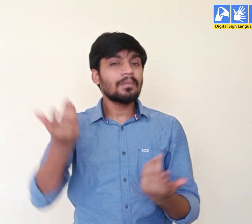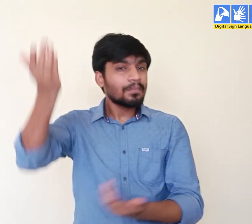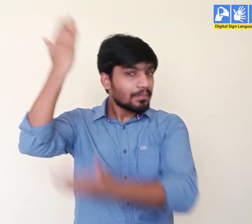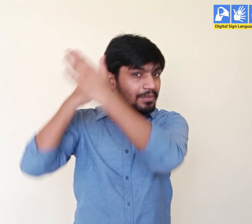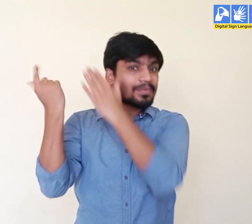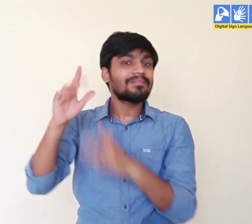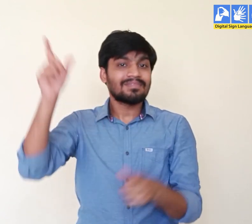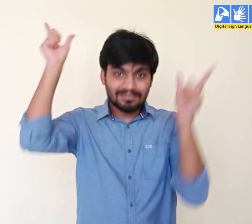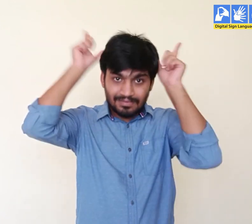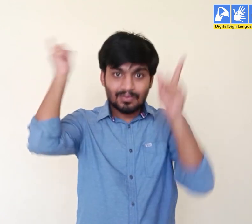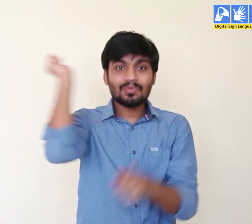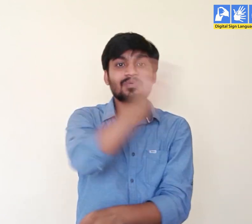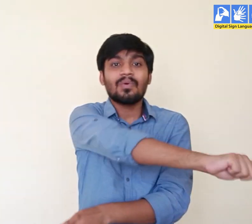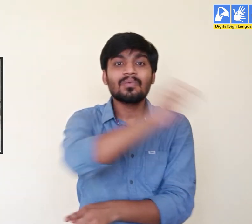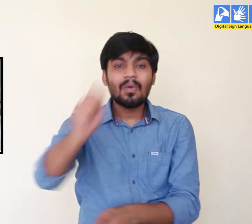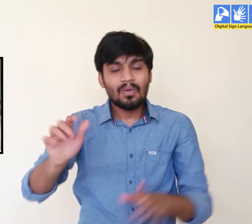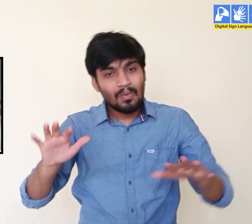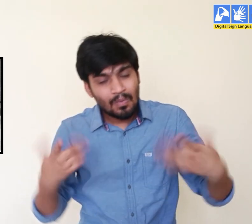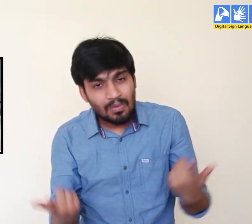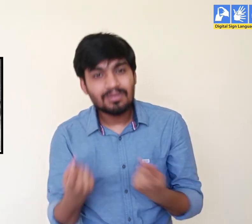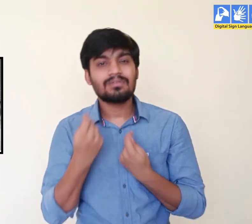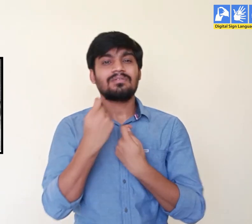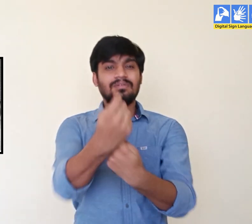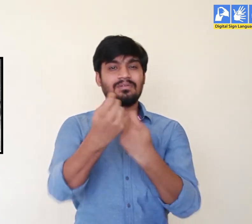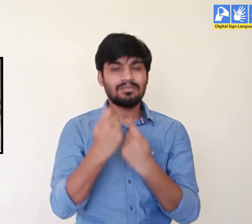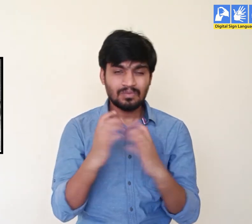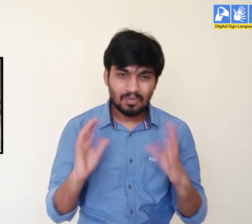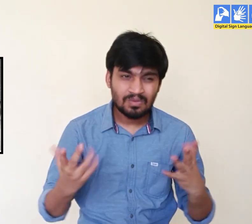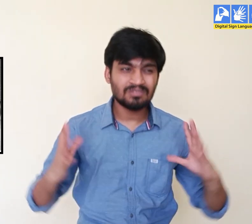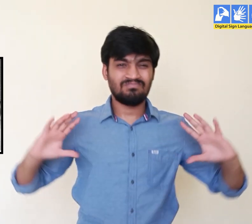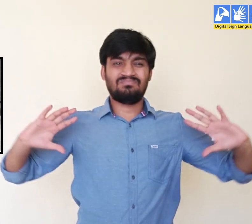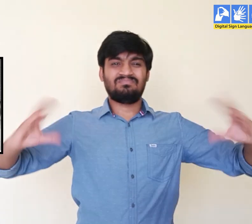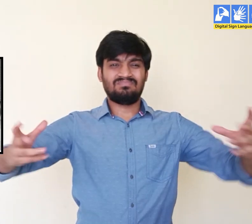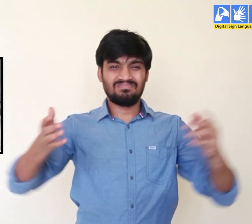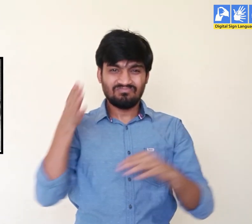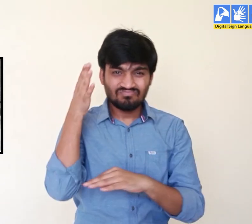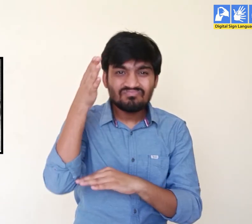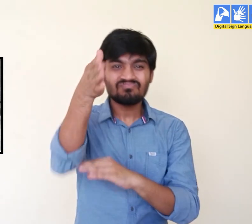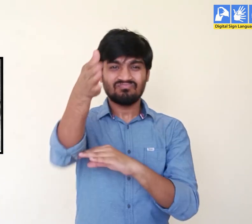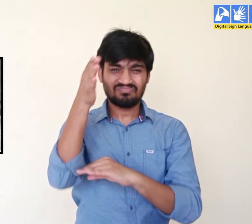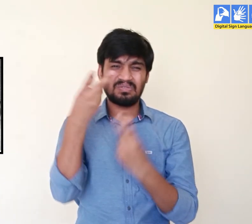In those days they used bullock carts, horse carts and camel carts.